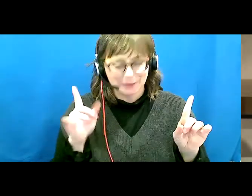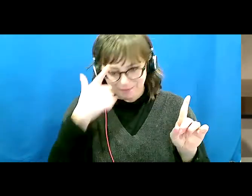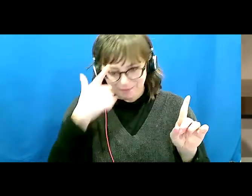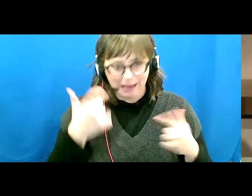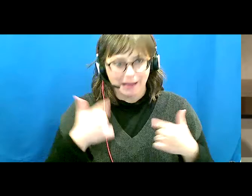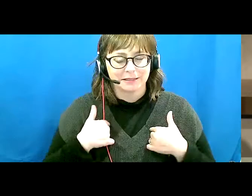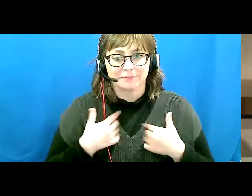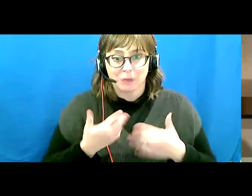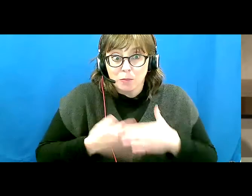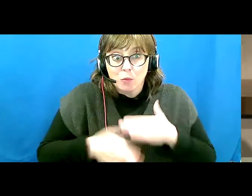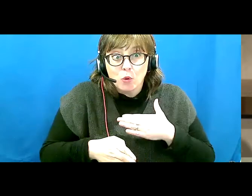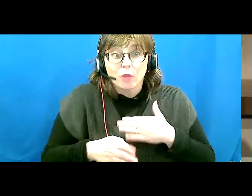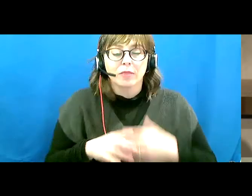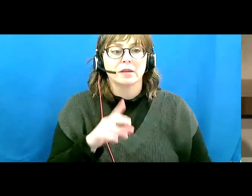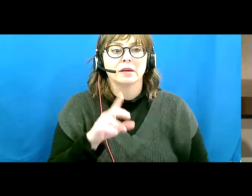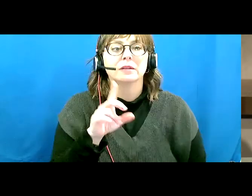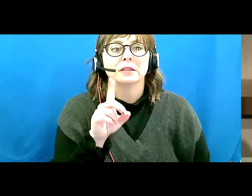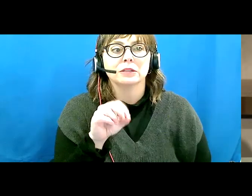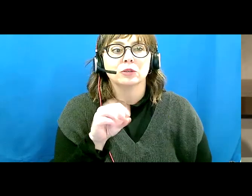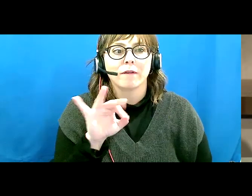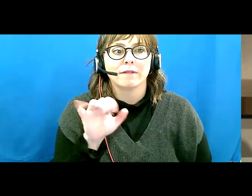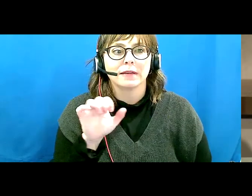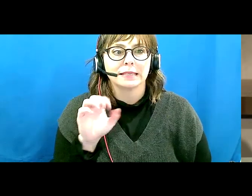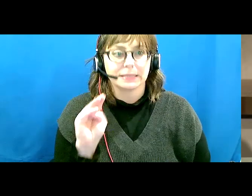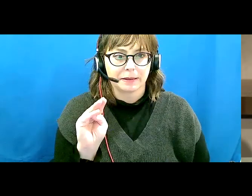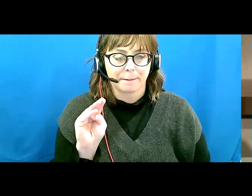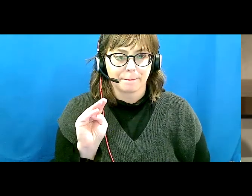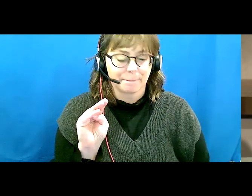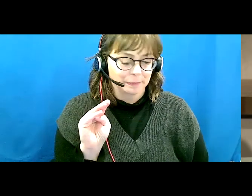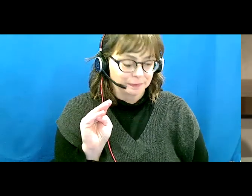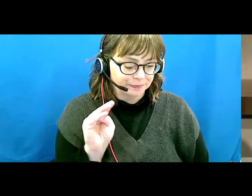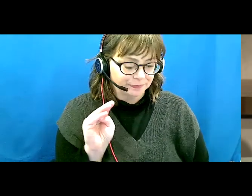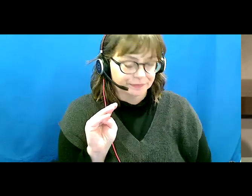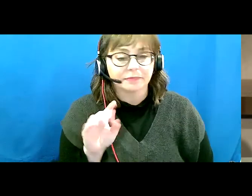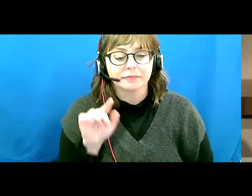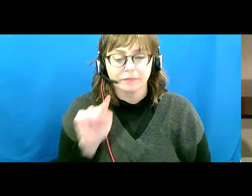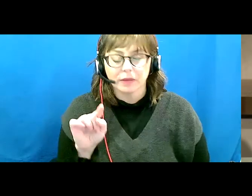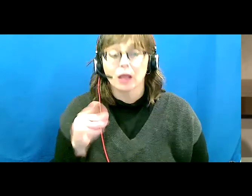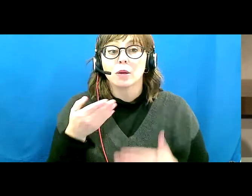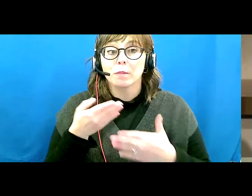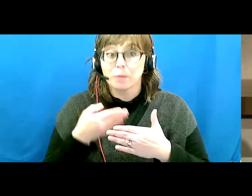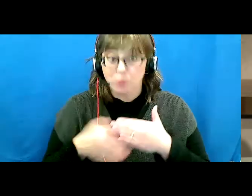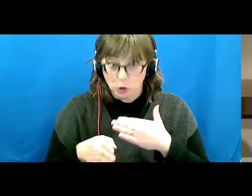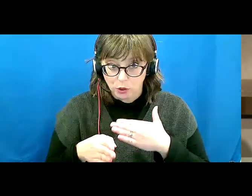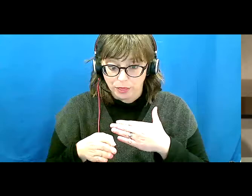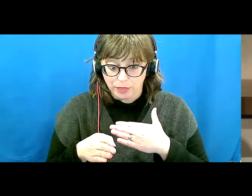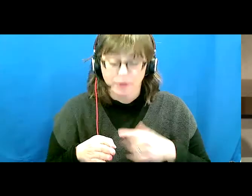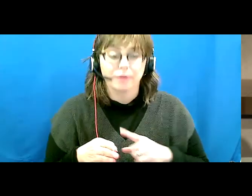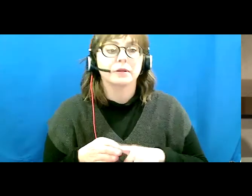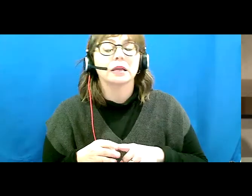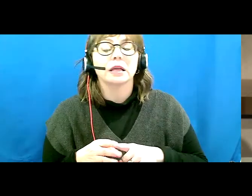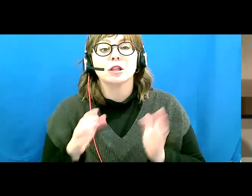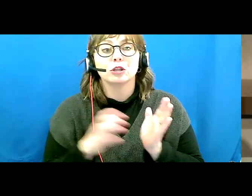At birth, I was diagnosed with a type of dwarfism known as achondroplasia. On the day of my birth, the doctor who delivered me